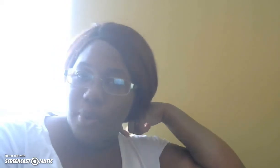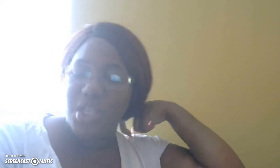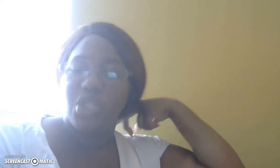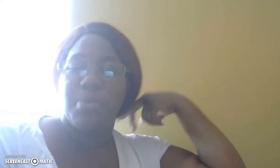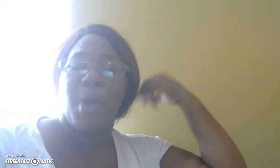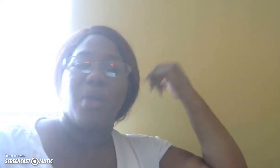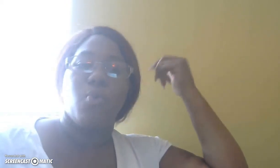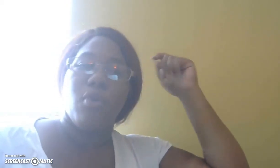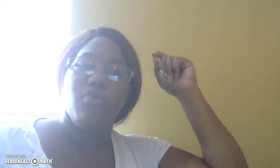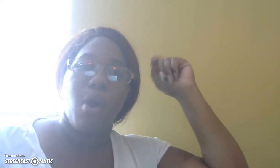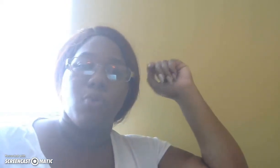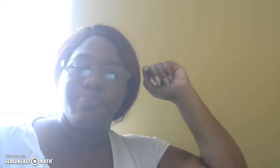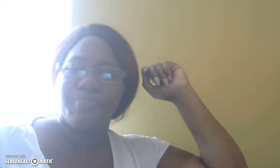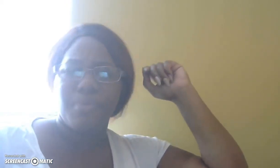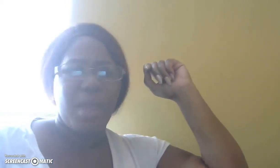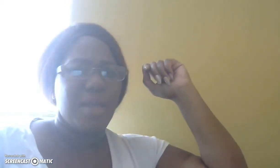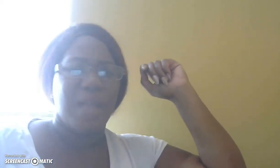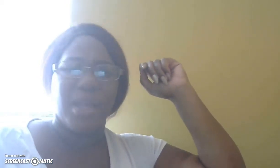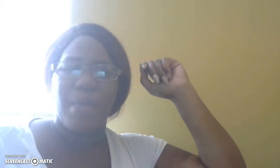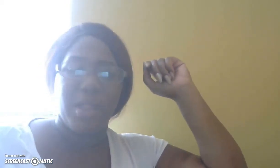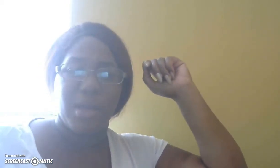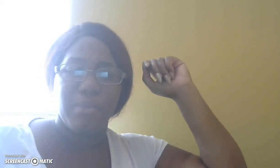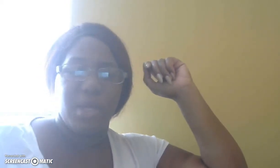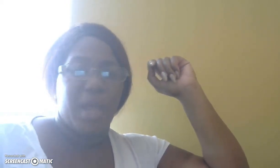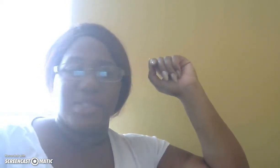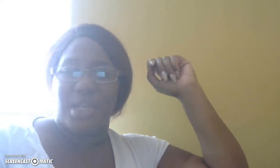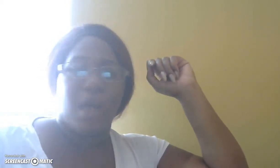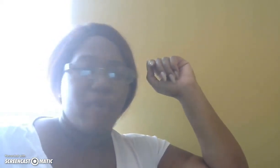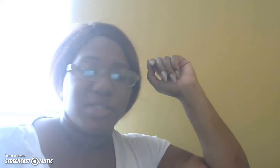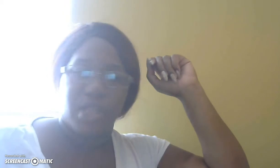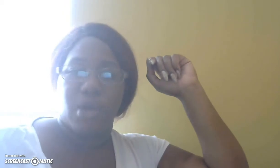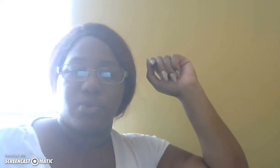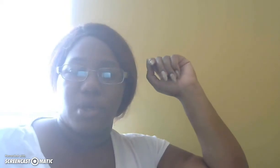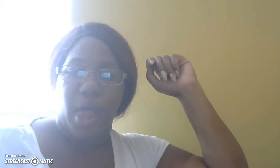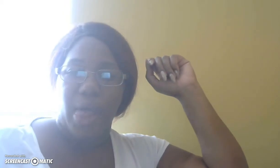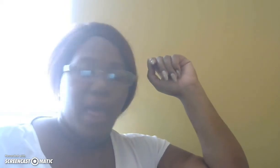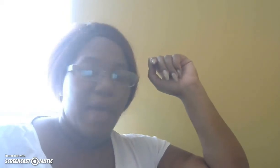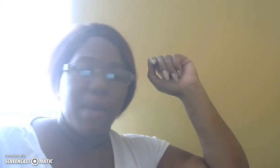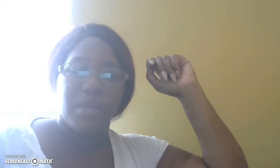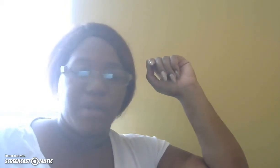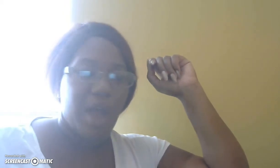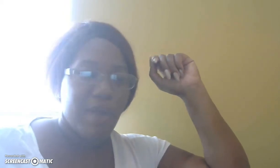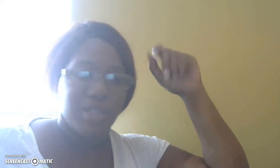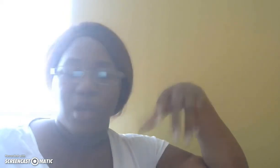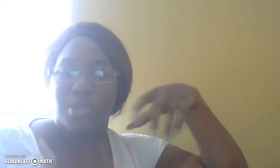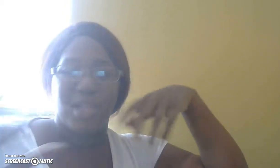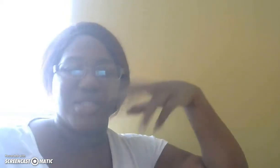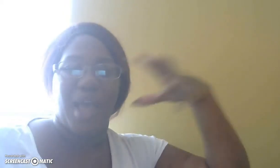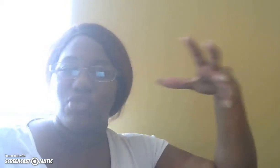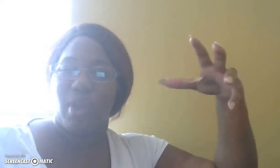were teaching people how to work from home it's not an MLM it's not a direct sales okay MLM and direct sales kind of saturated